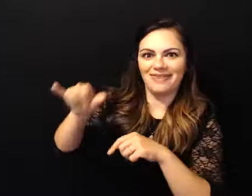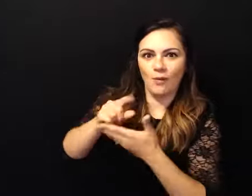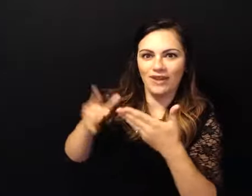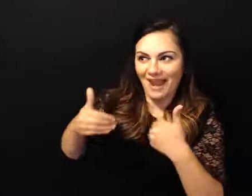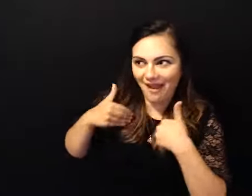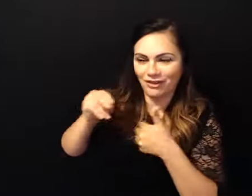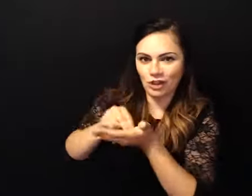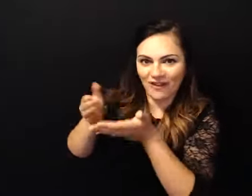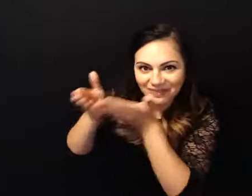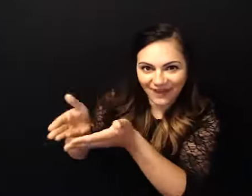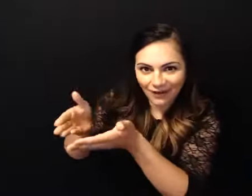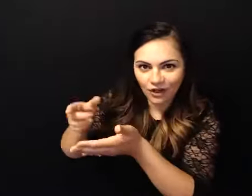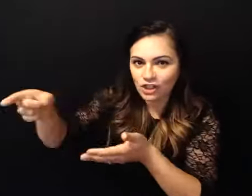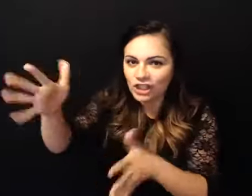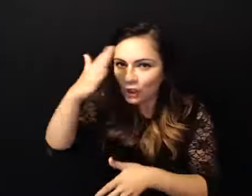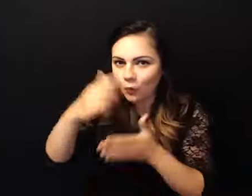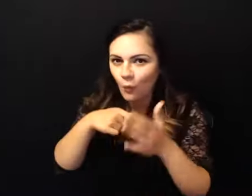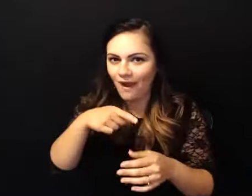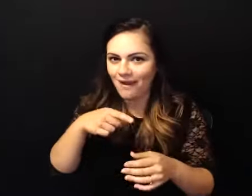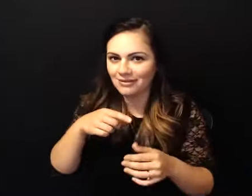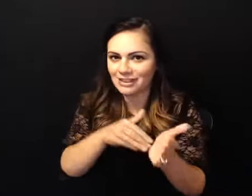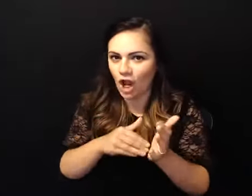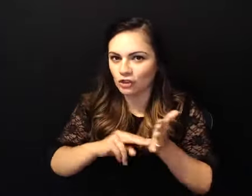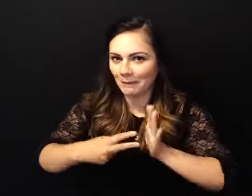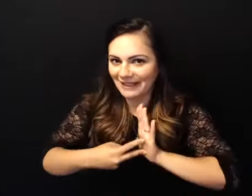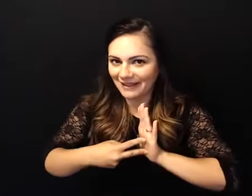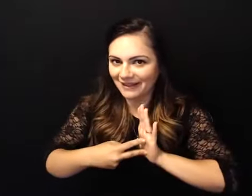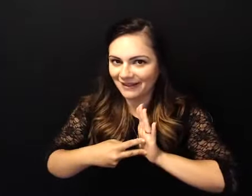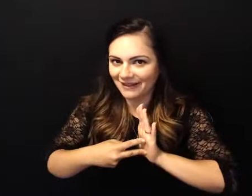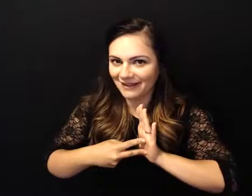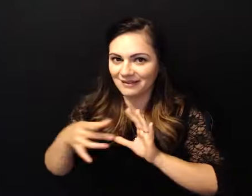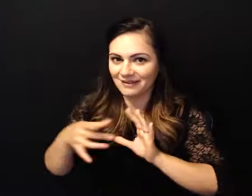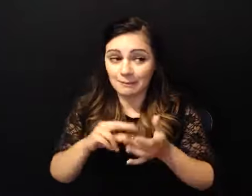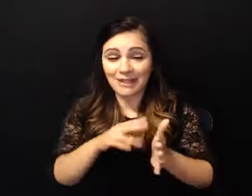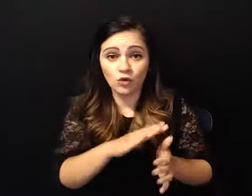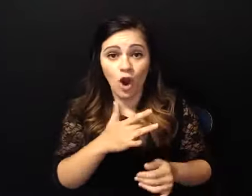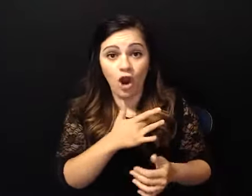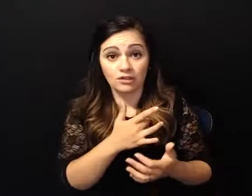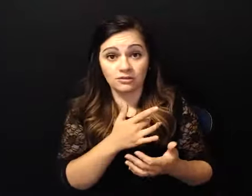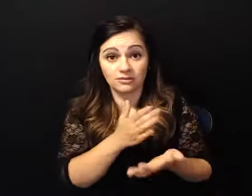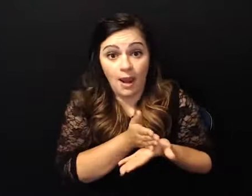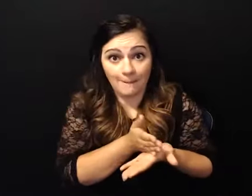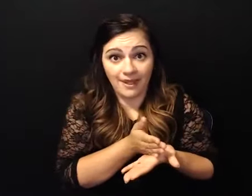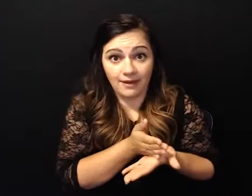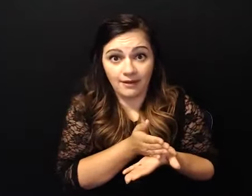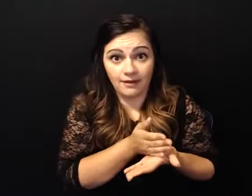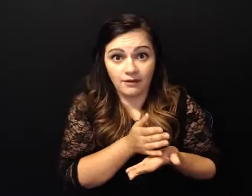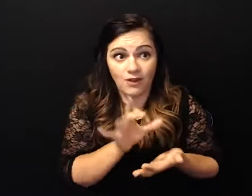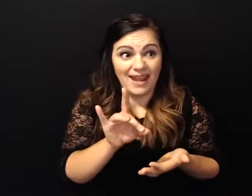it means that my heart's stopping and it's stopping for anywhere from 8 to 13 seconds you know uh and so it's depriving my brain of